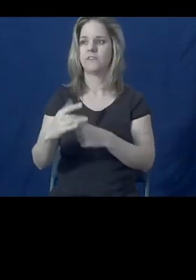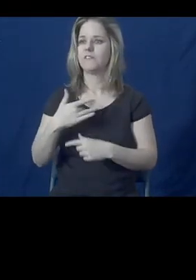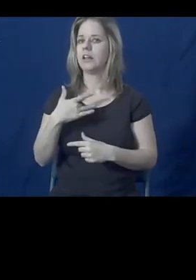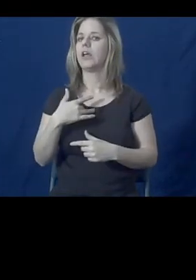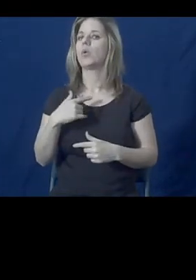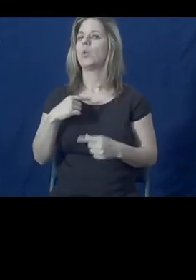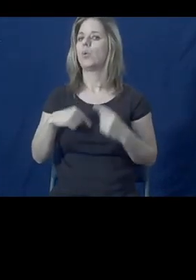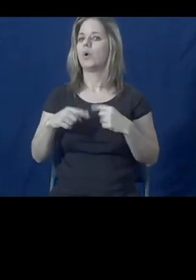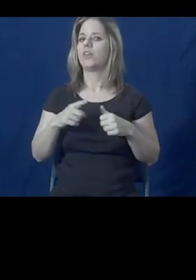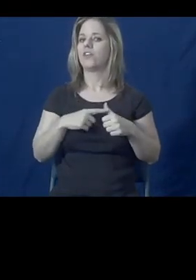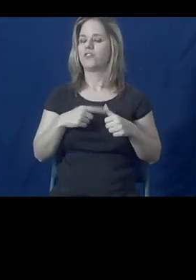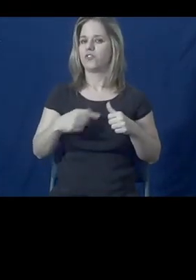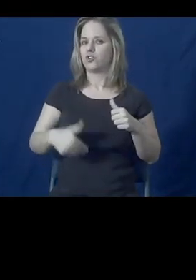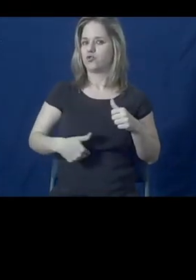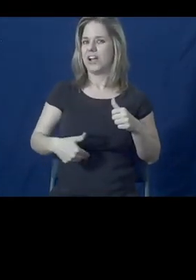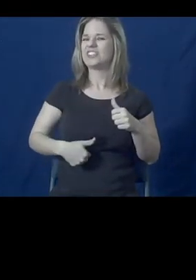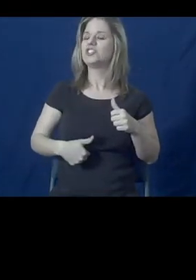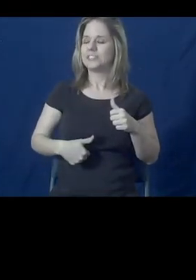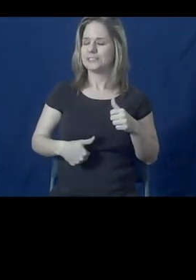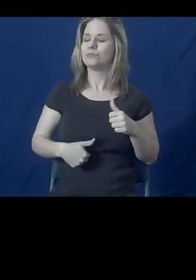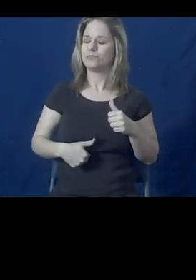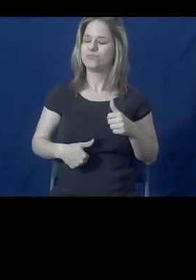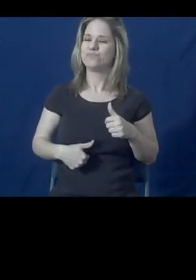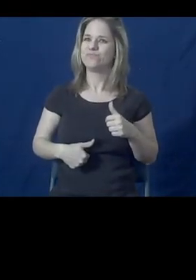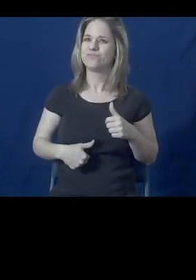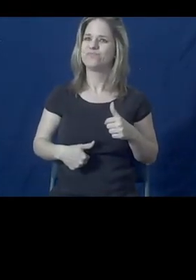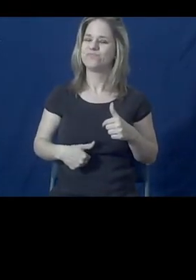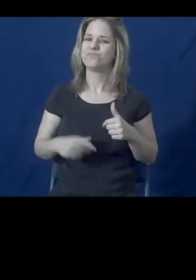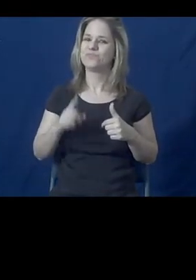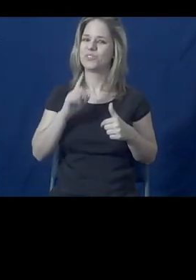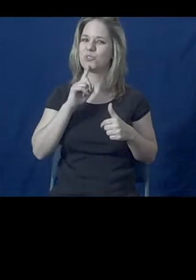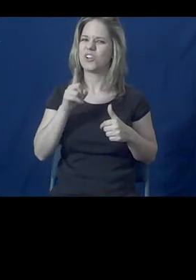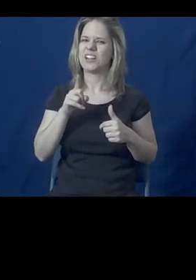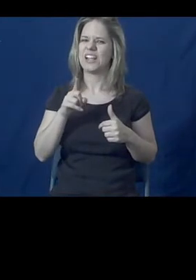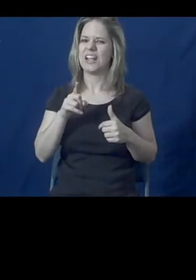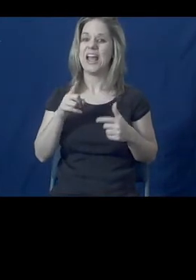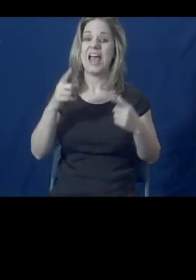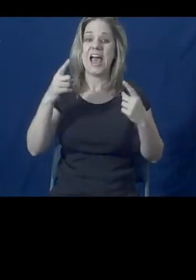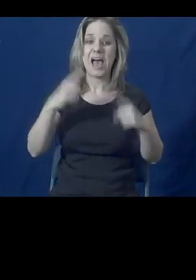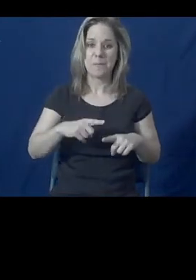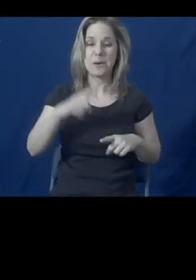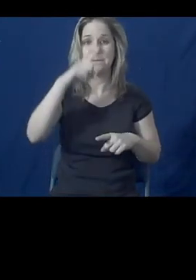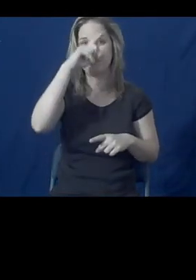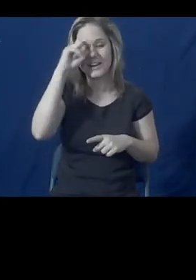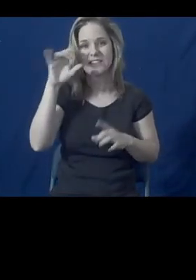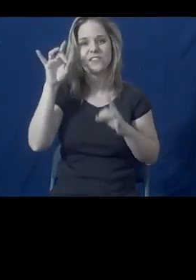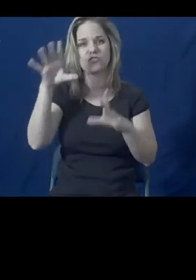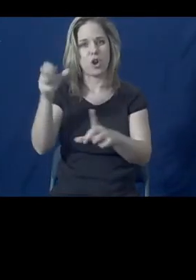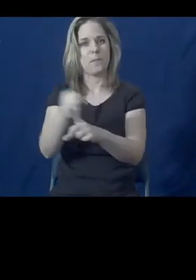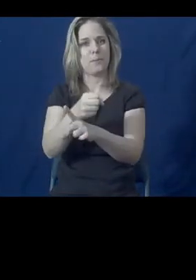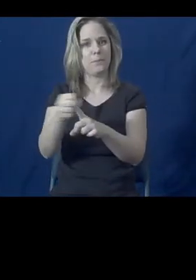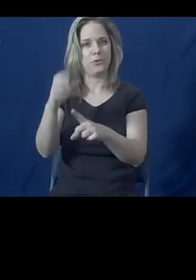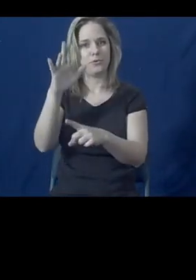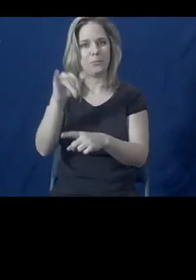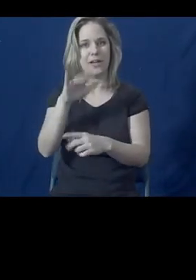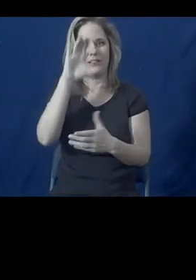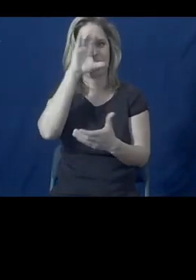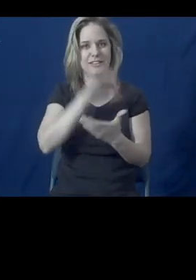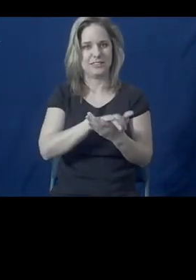many times probably the result of trauma and abuse by the husband. And so kind of